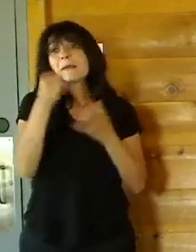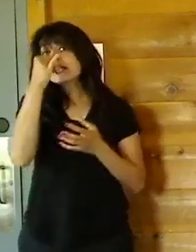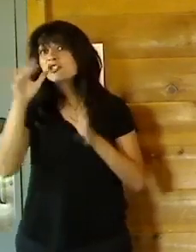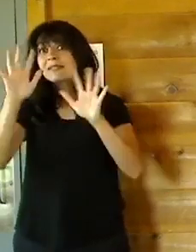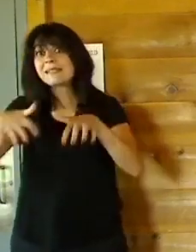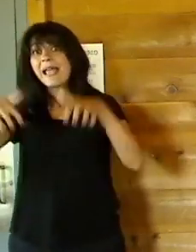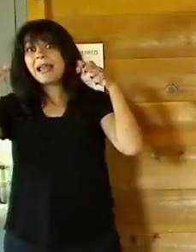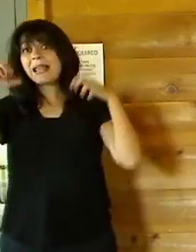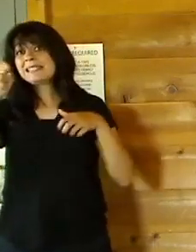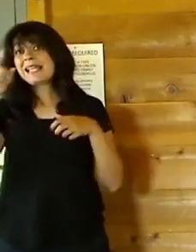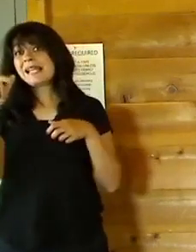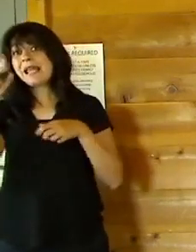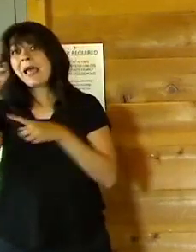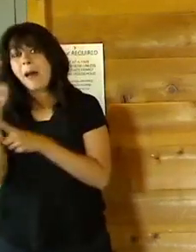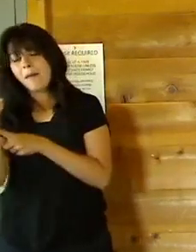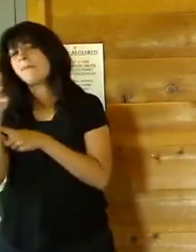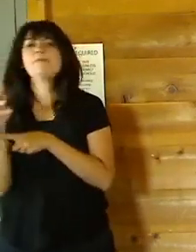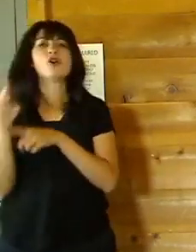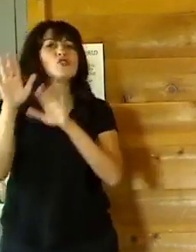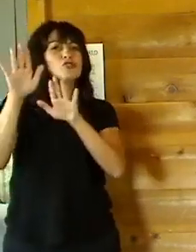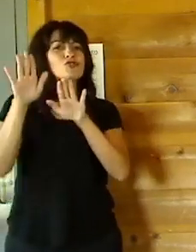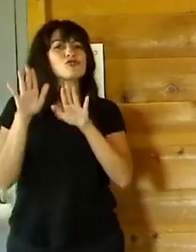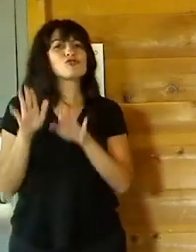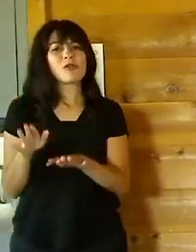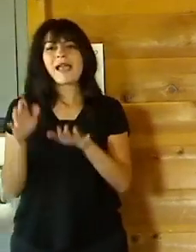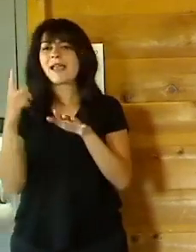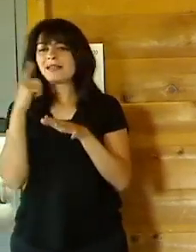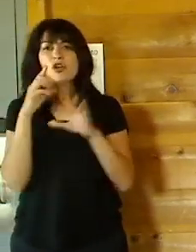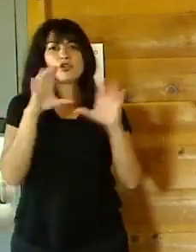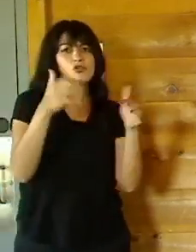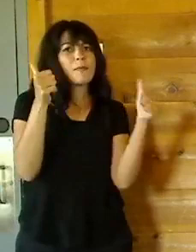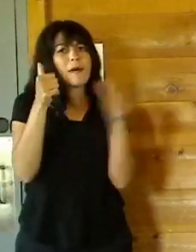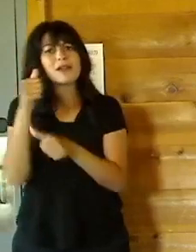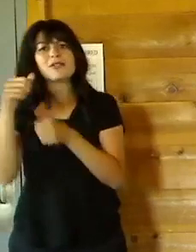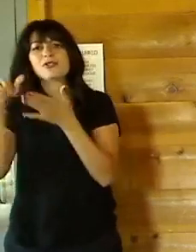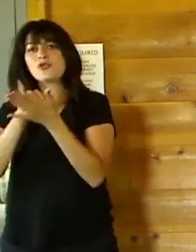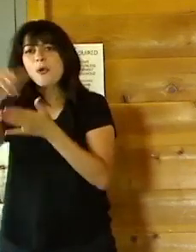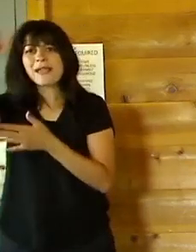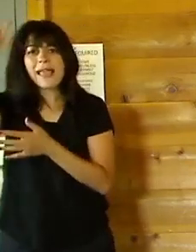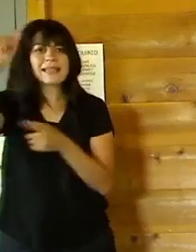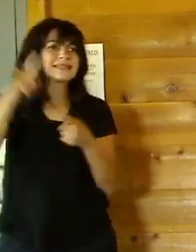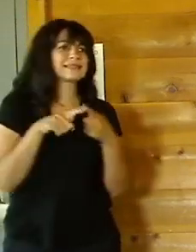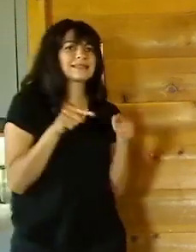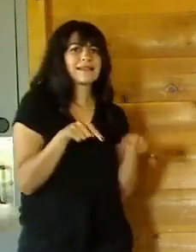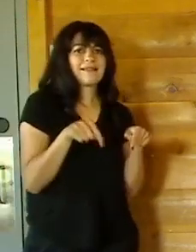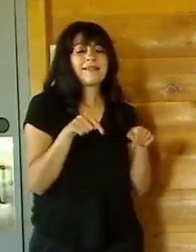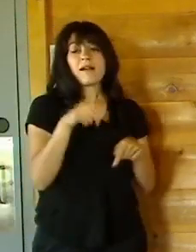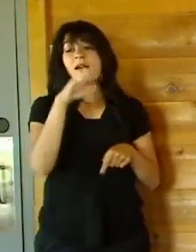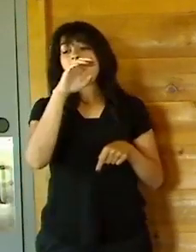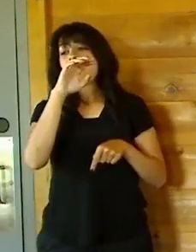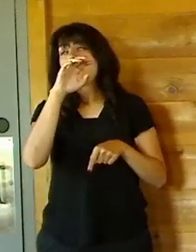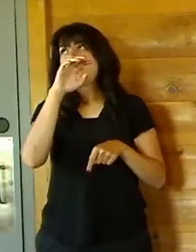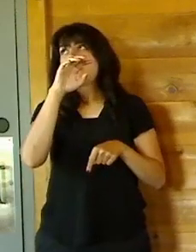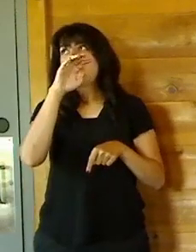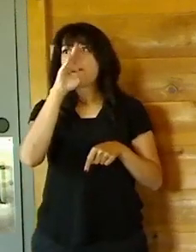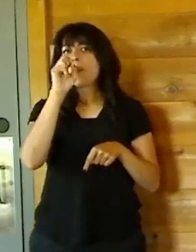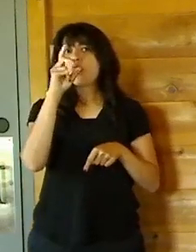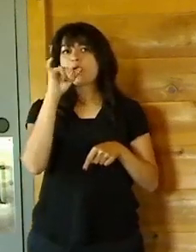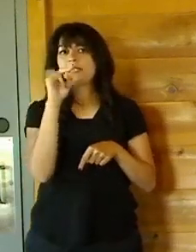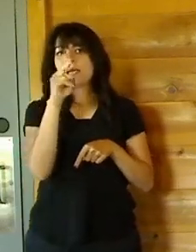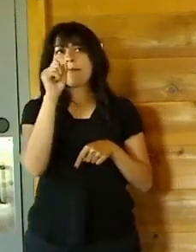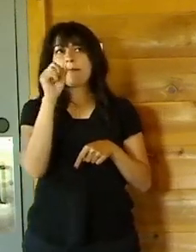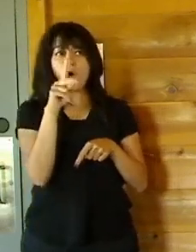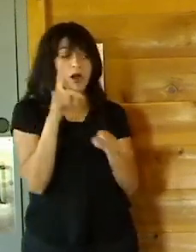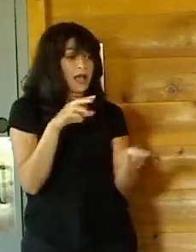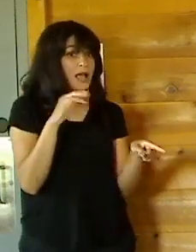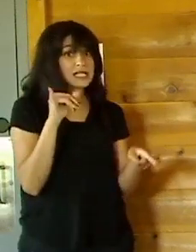Stadium, a great home of the New York Yankees affiliate Hudson Valley Renegades. Of course, here at Bowdoin Park, the water splash pad is getting a lot of use. The